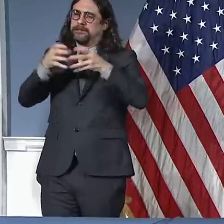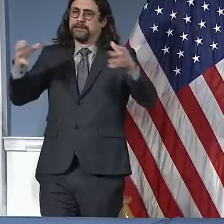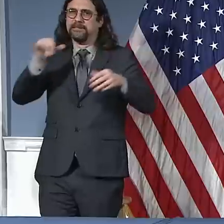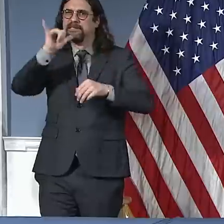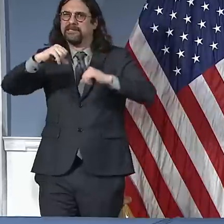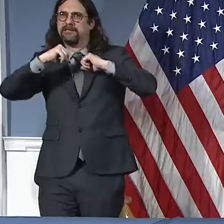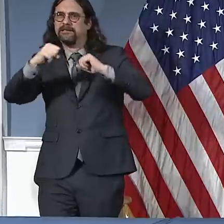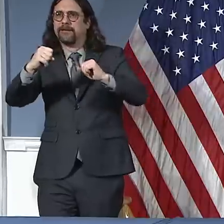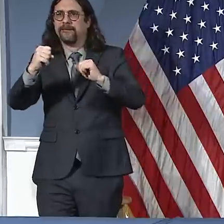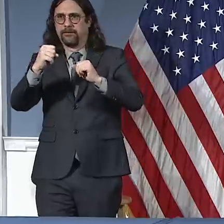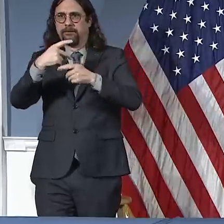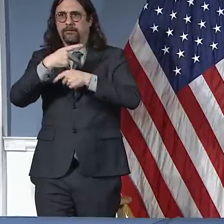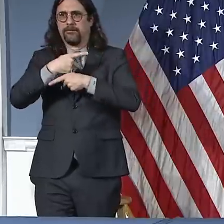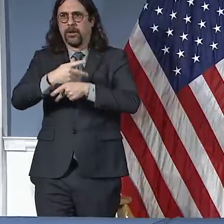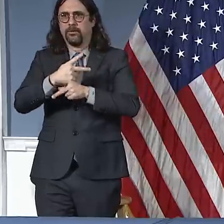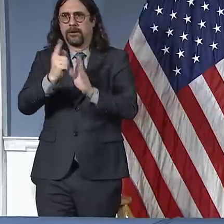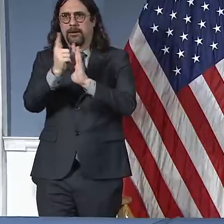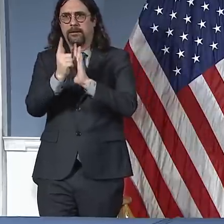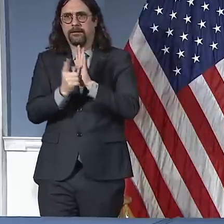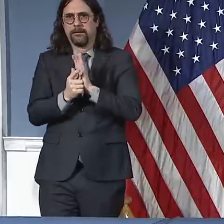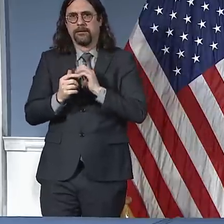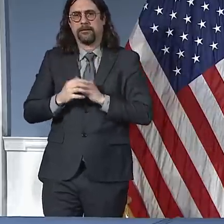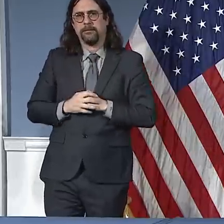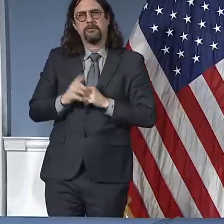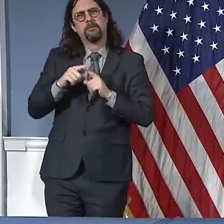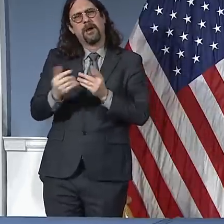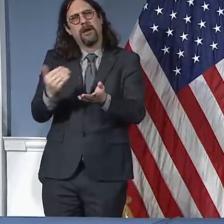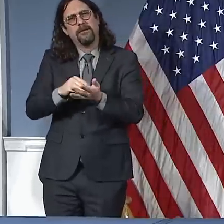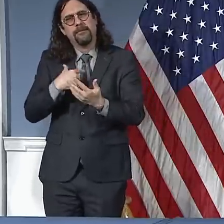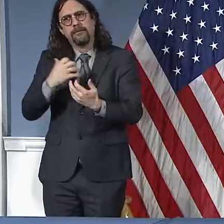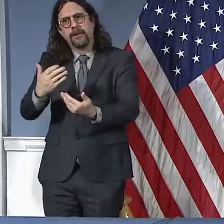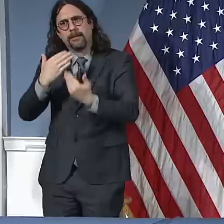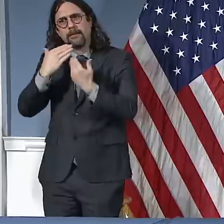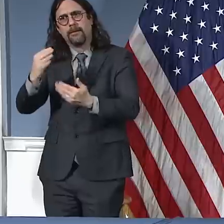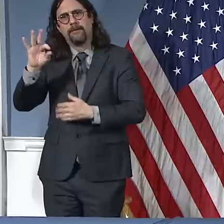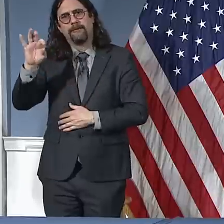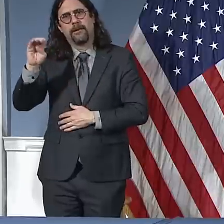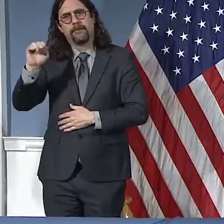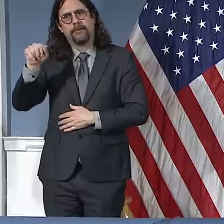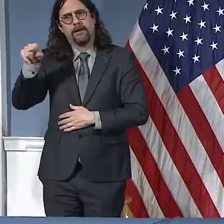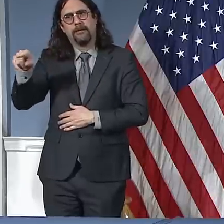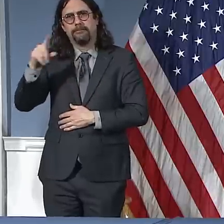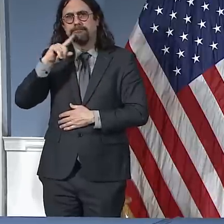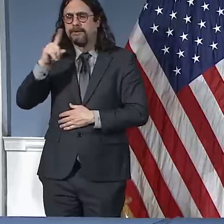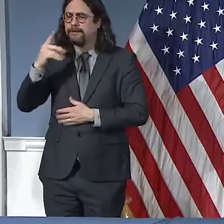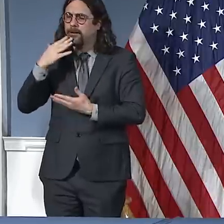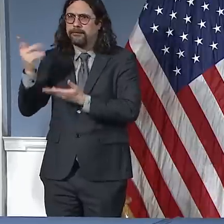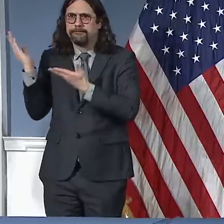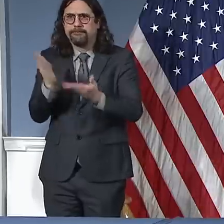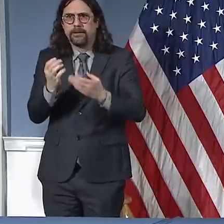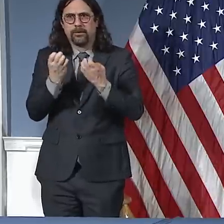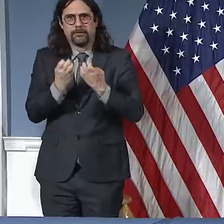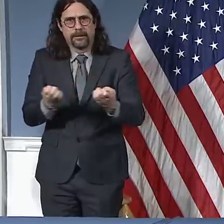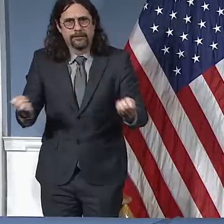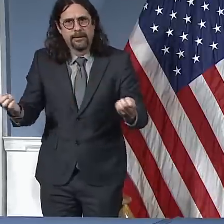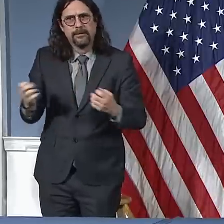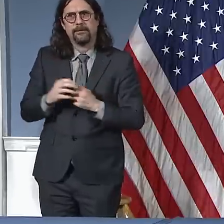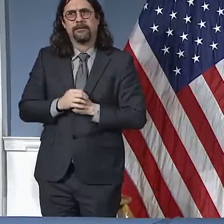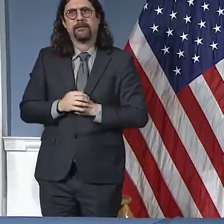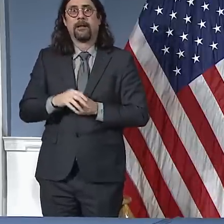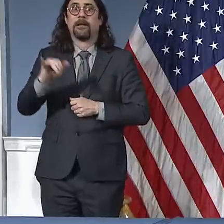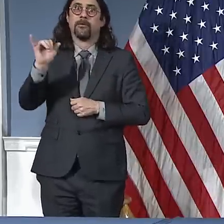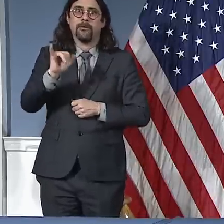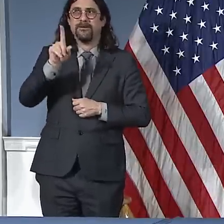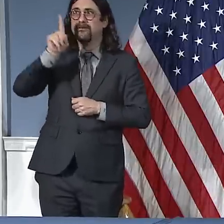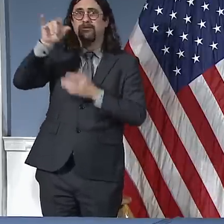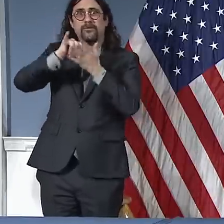administration getting us some new supplies, the good work, of course, from the state of New York, which has done extraordinary work to help us, we are seeing more and